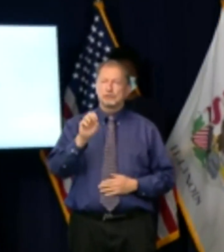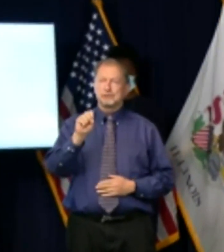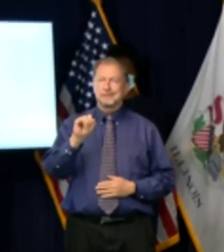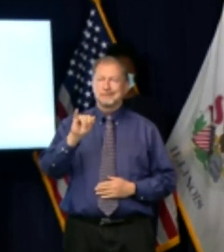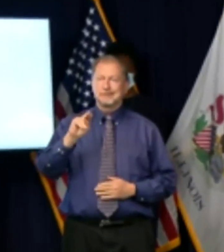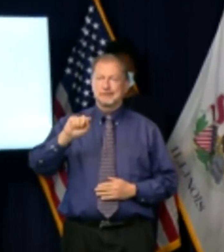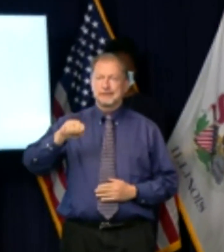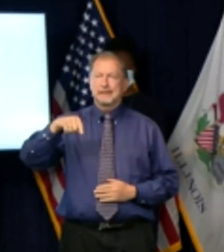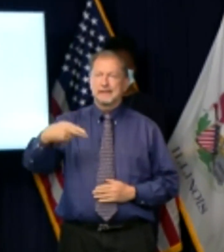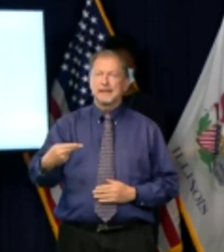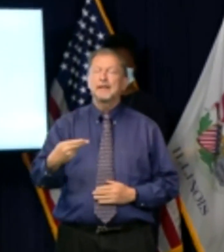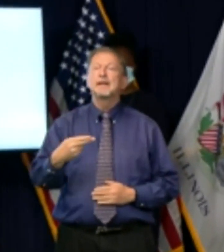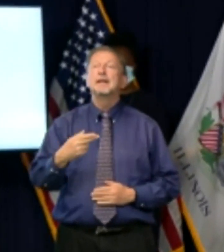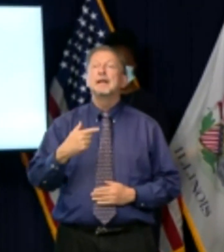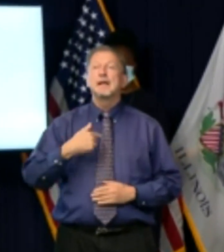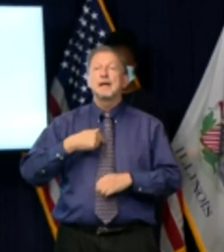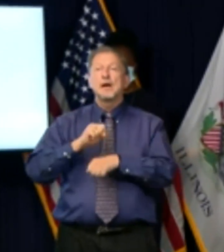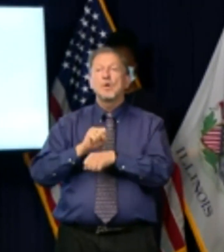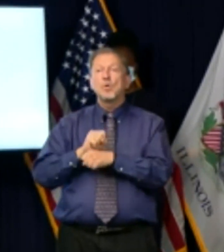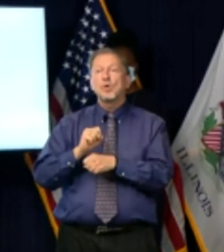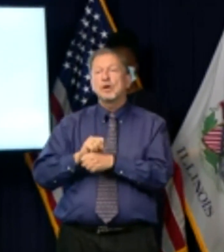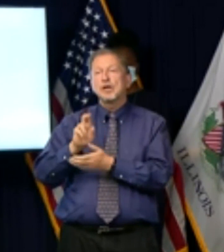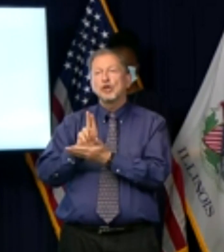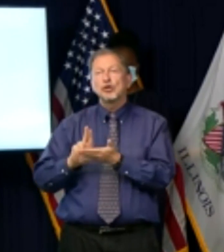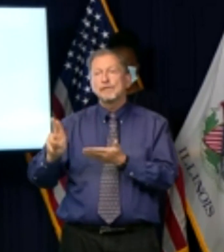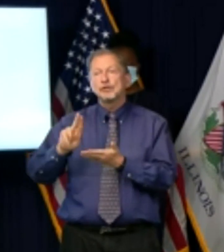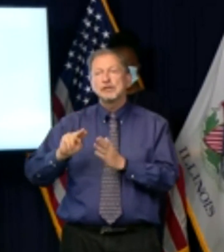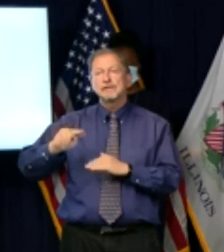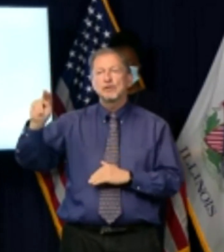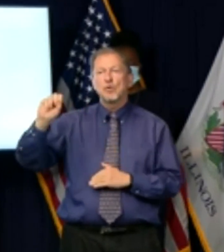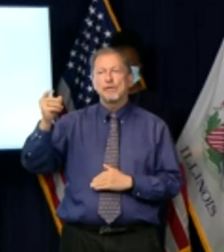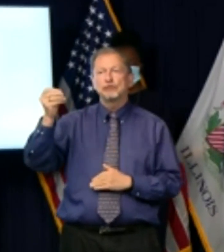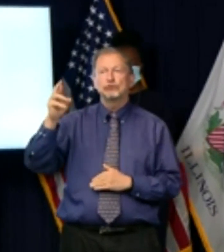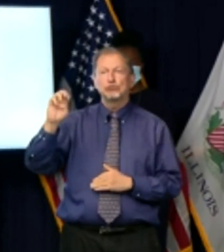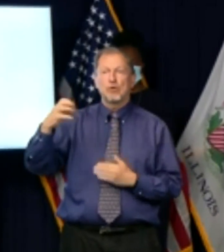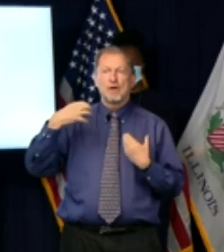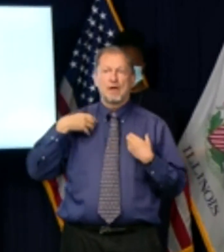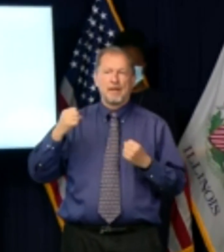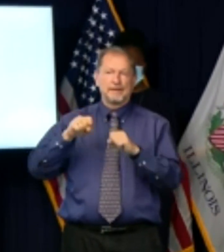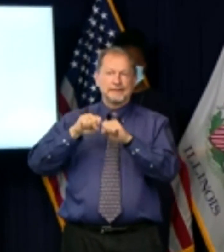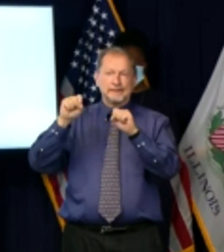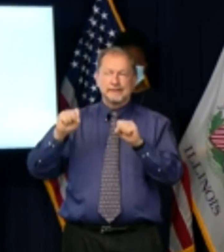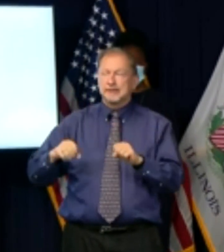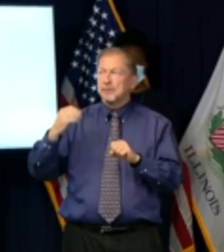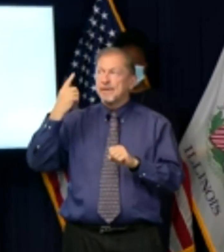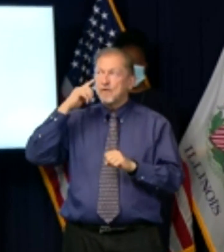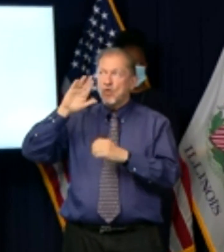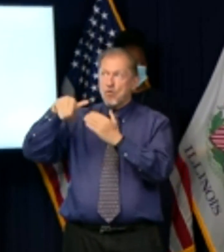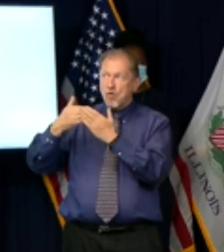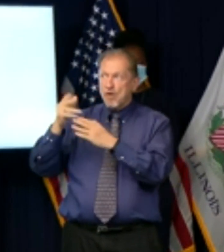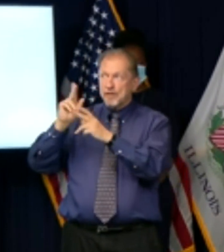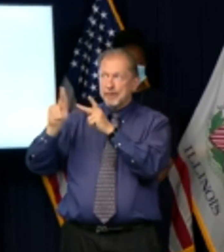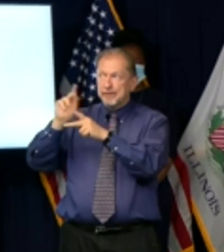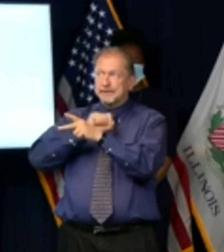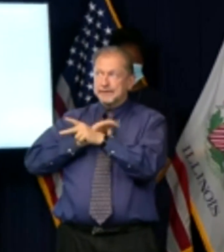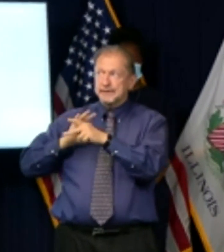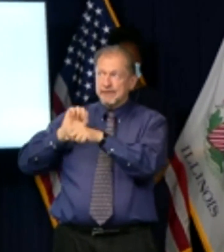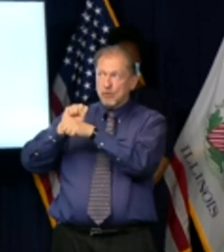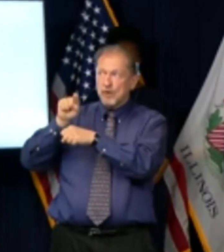of all of my colleagues at north shore university health system we'd like to thank you for your leadership in these very difficult times